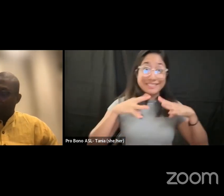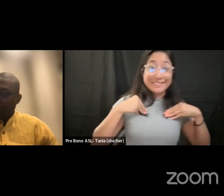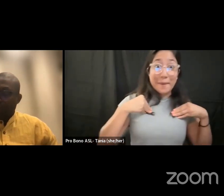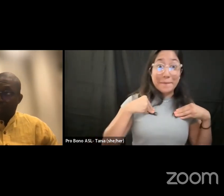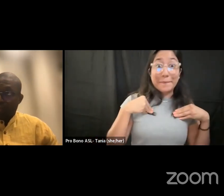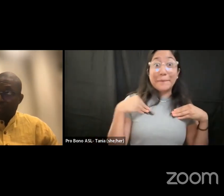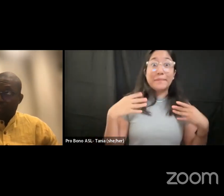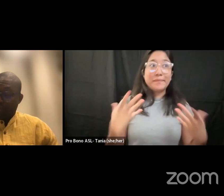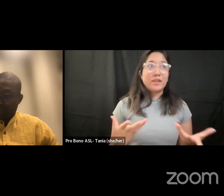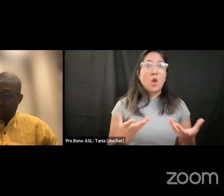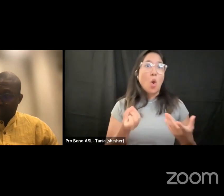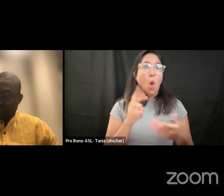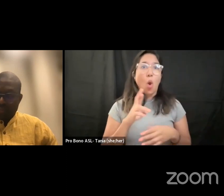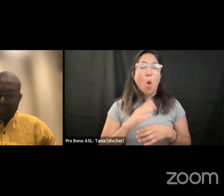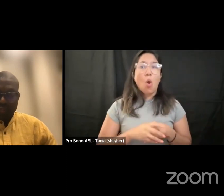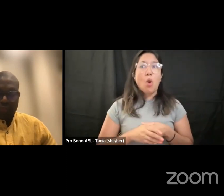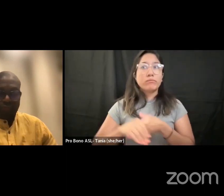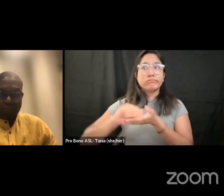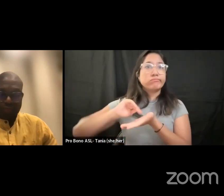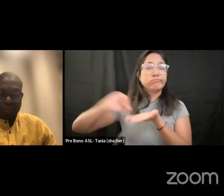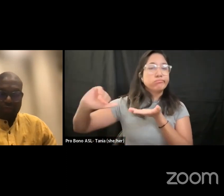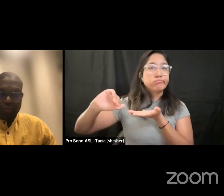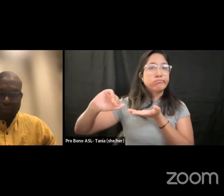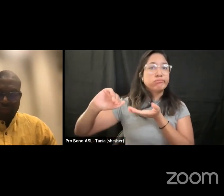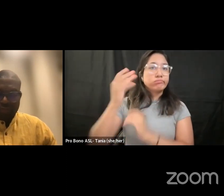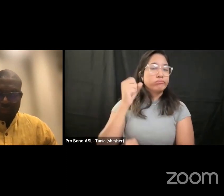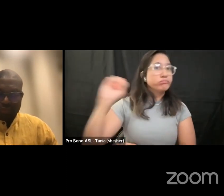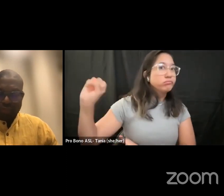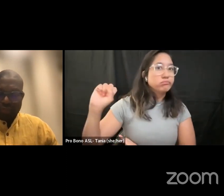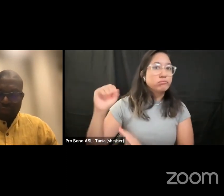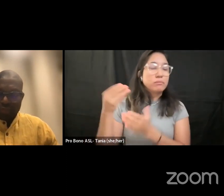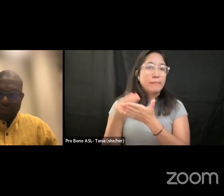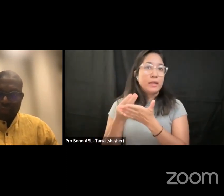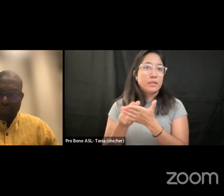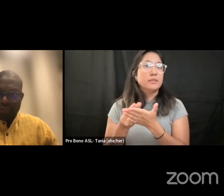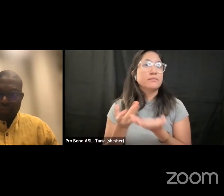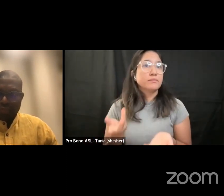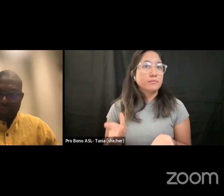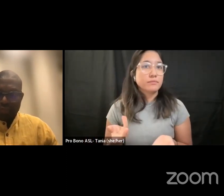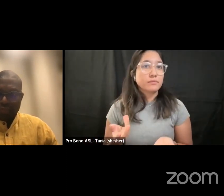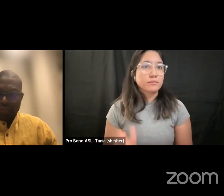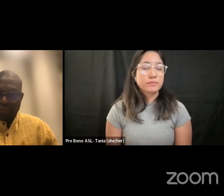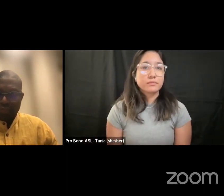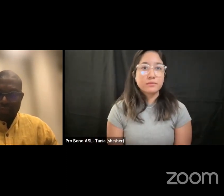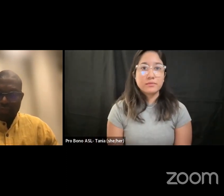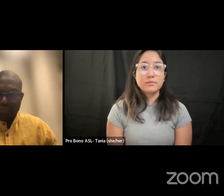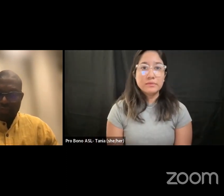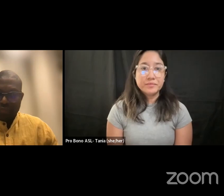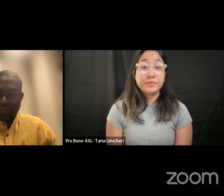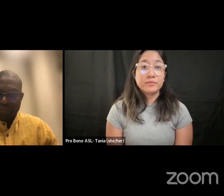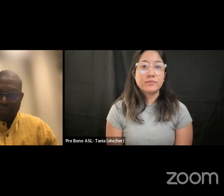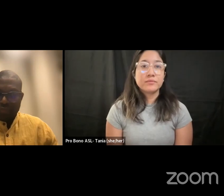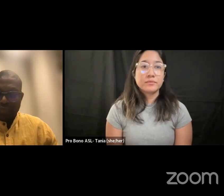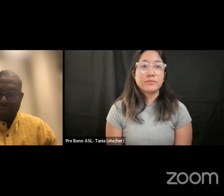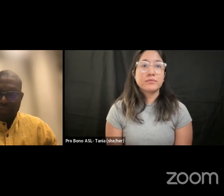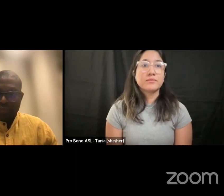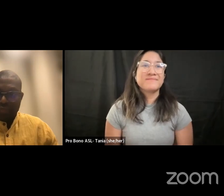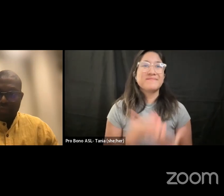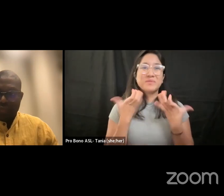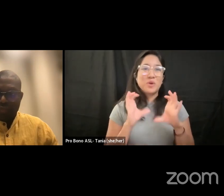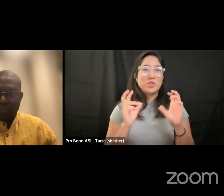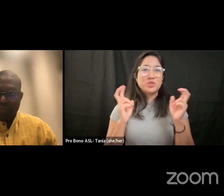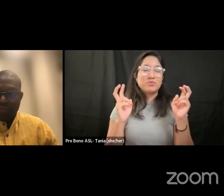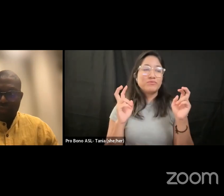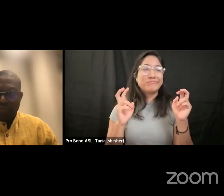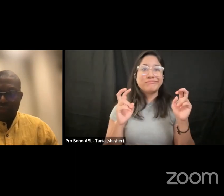and say okay we are not going to reject it because it's um i don't want to use blood money in this